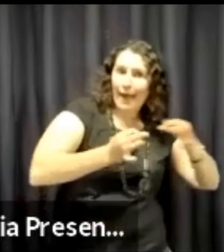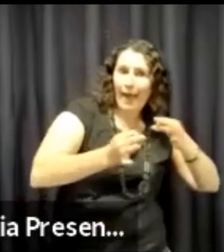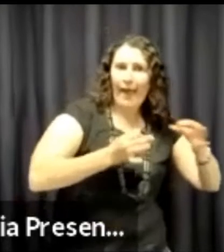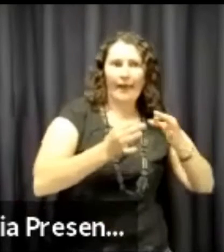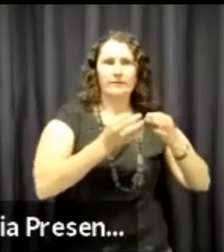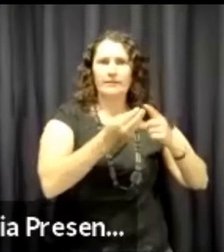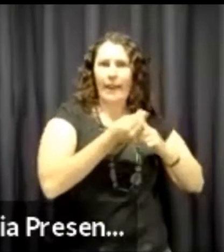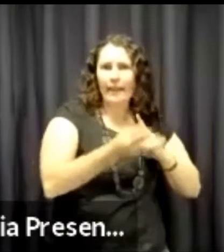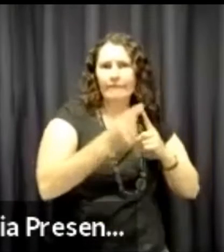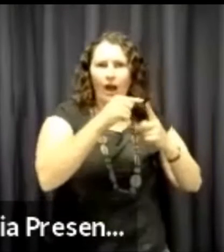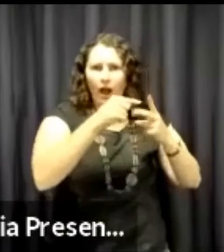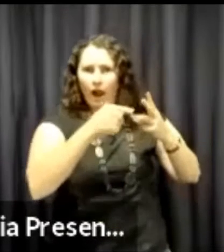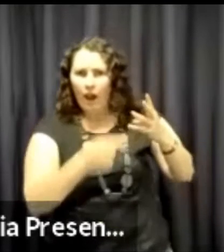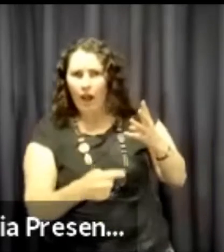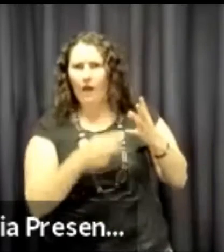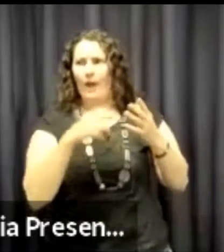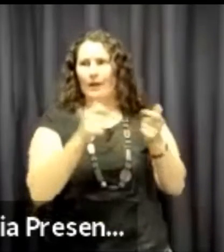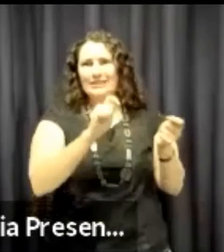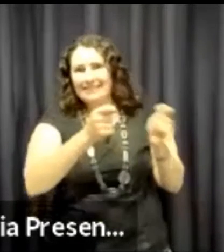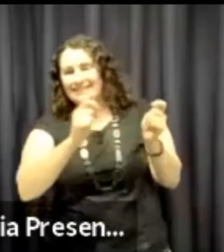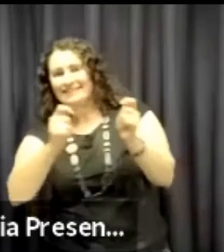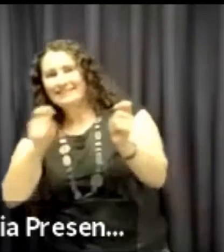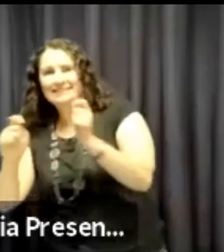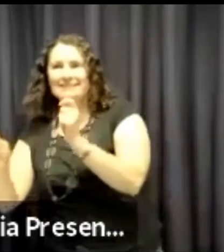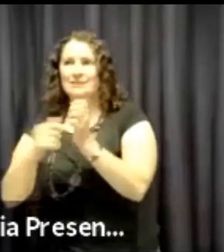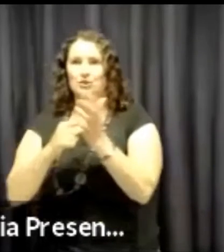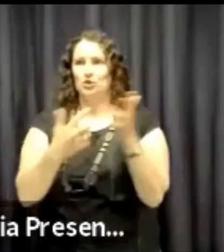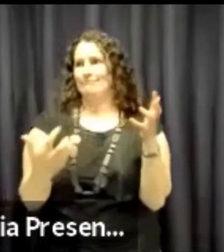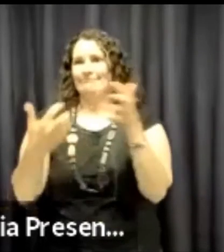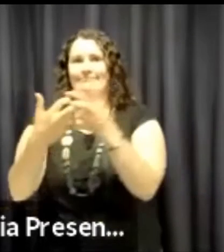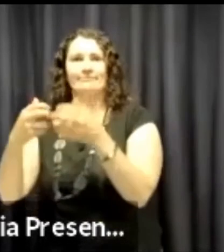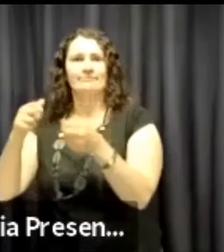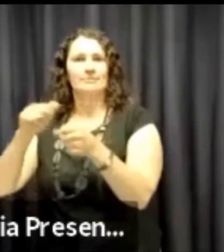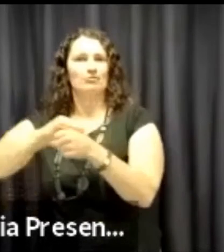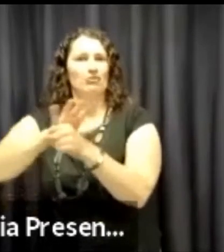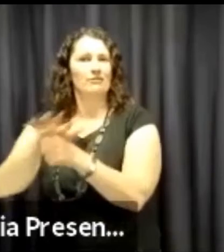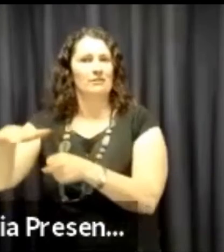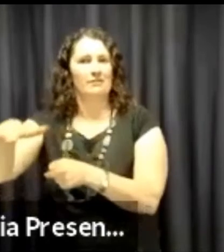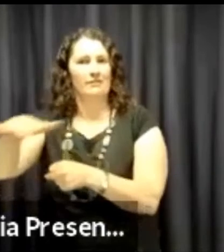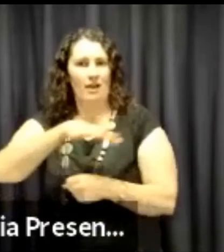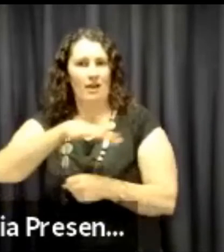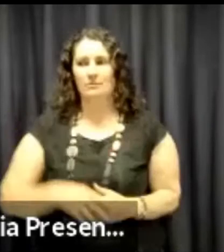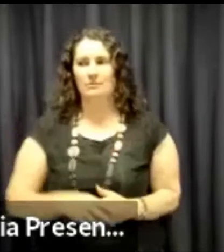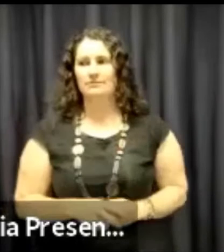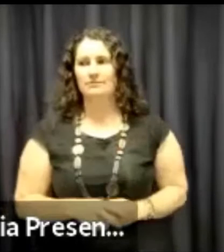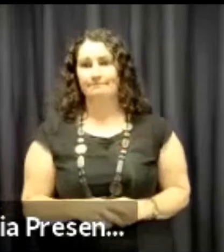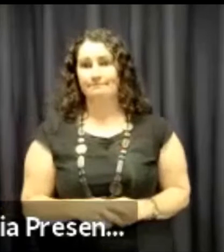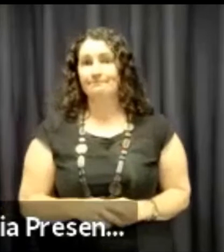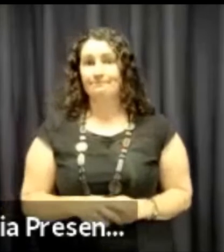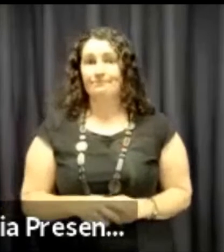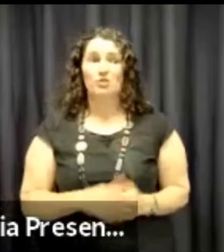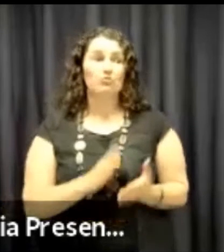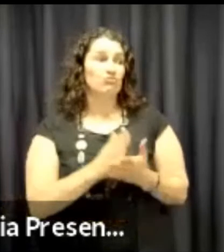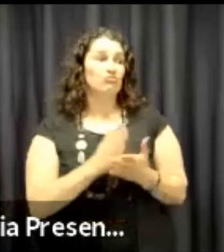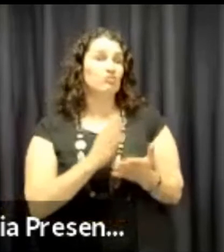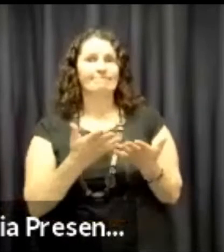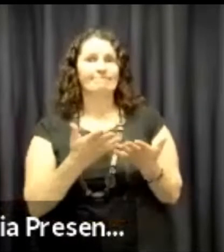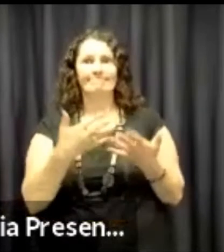various projects we have, the plans we look at delivering, and also the various other adjustments we've needed to do to suit this COVID